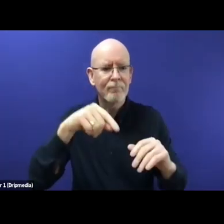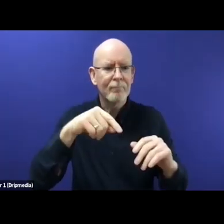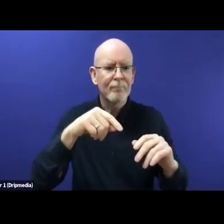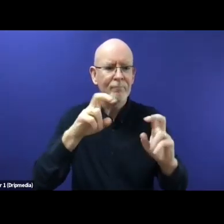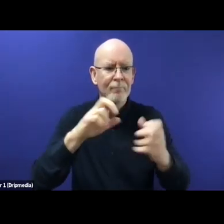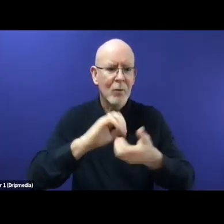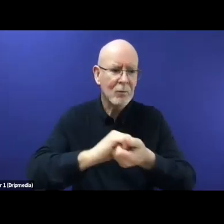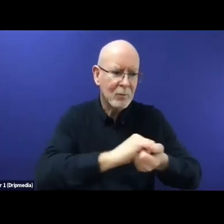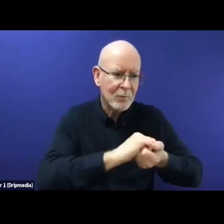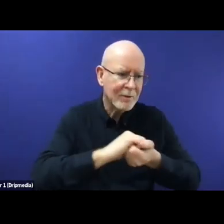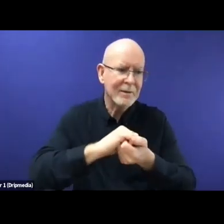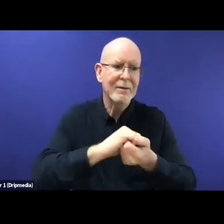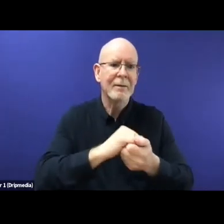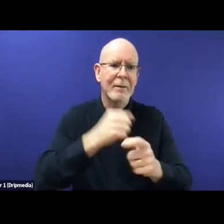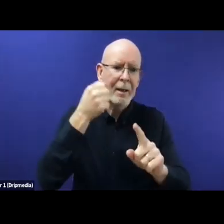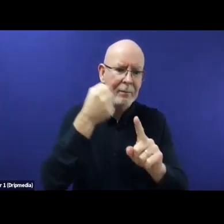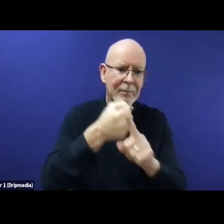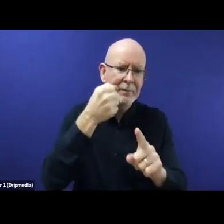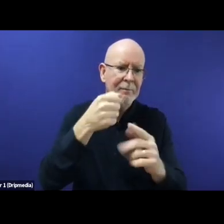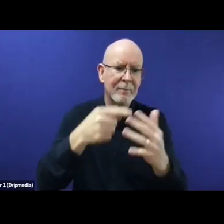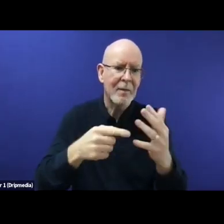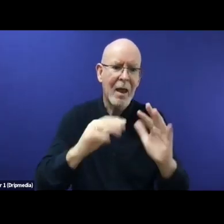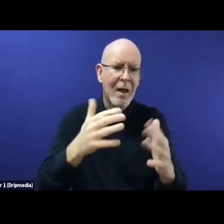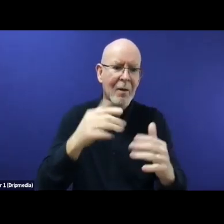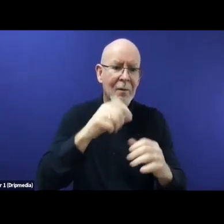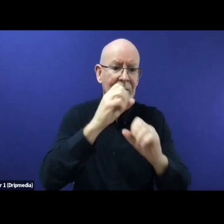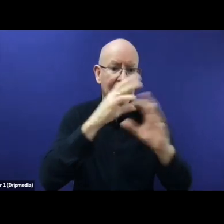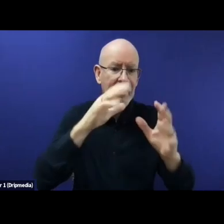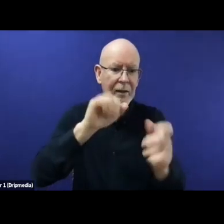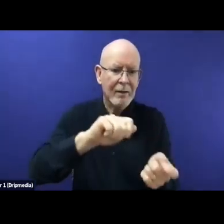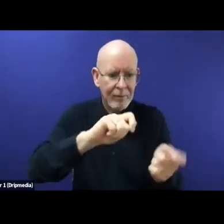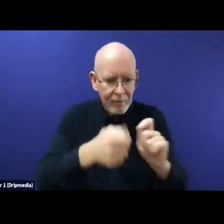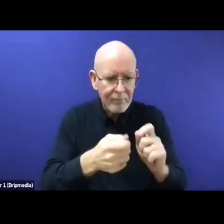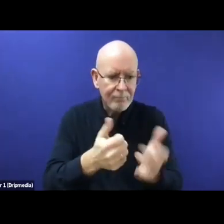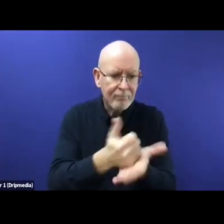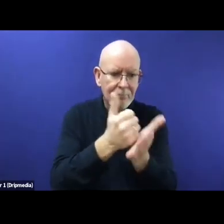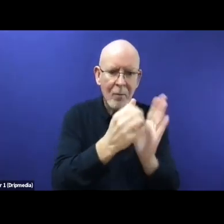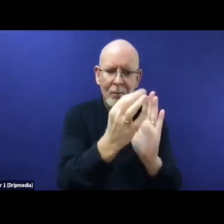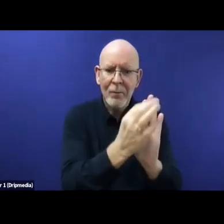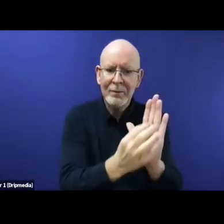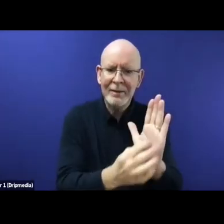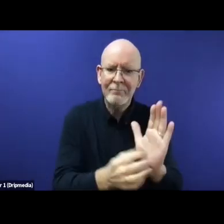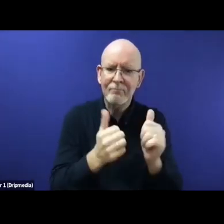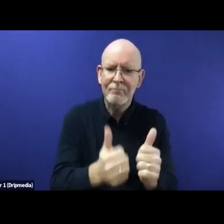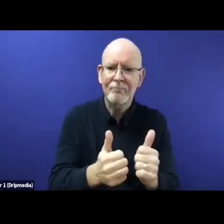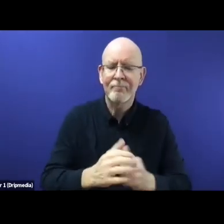and also how it's so important for understanding current developments, including this